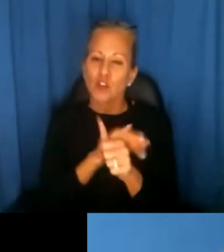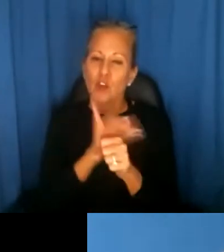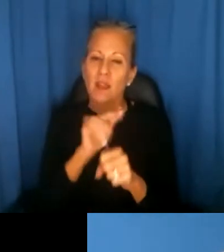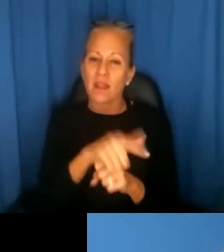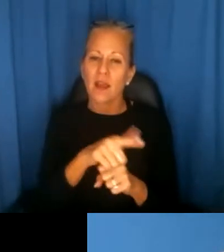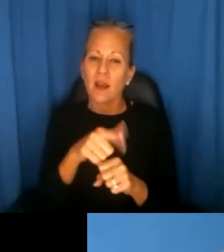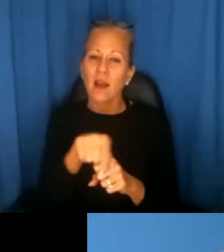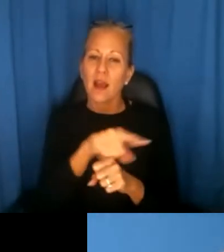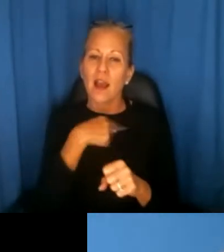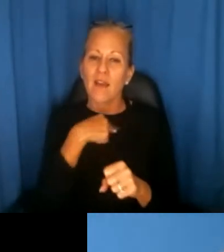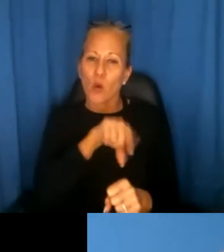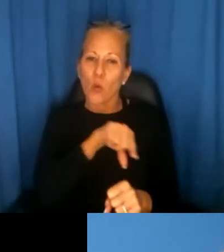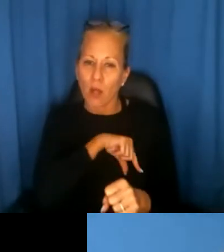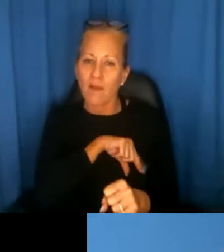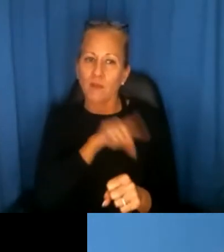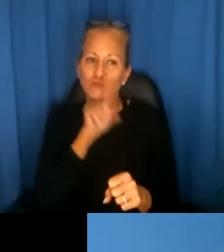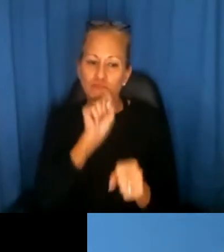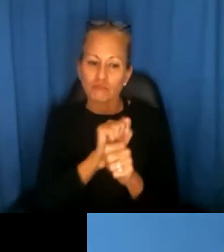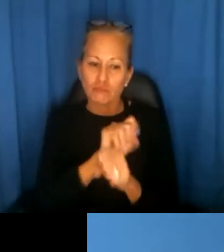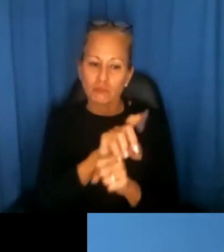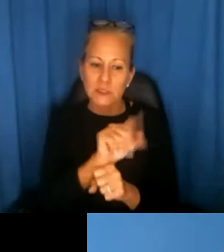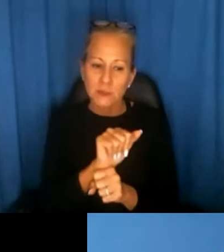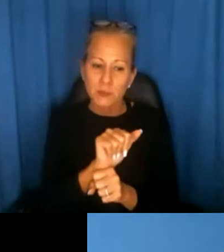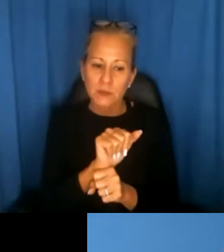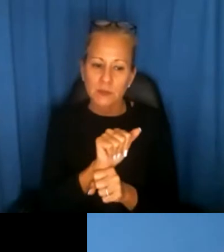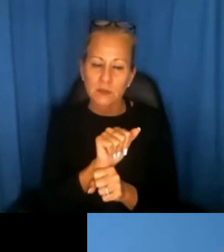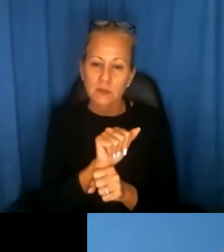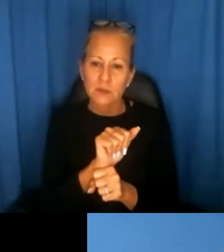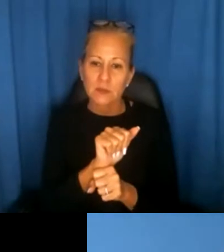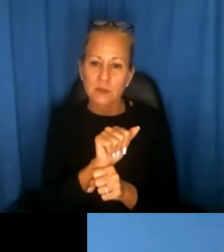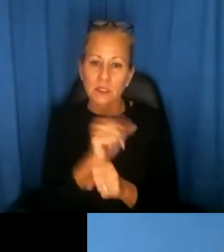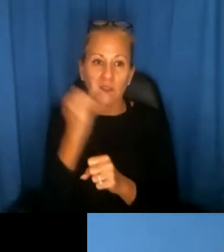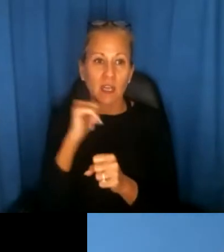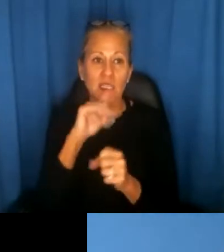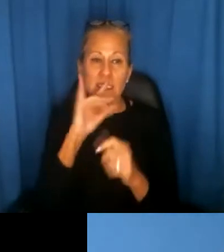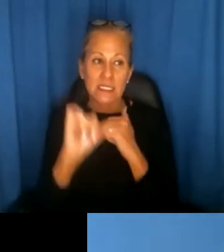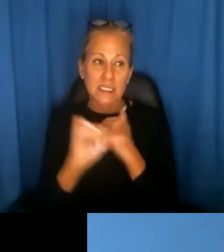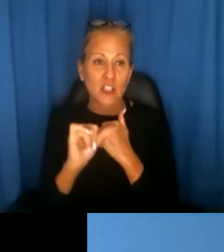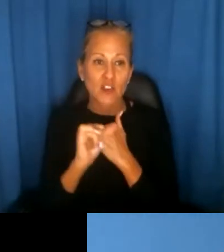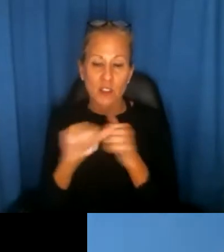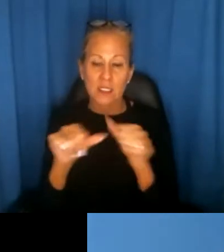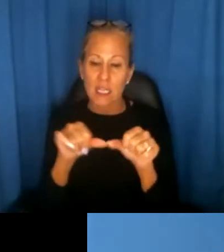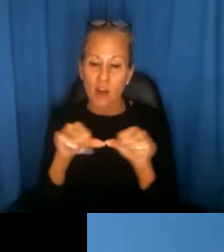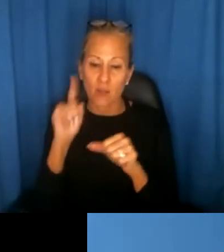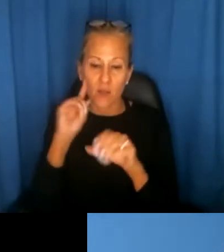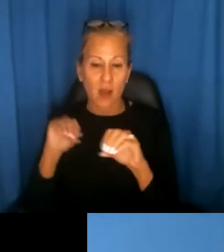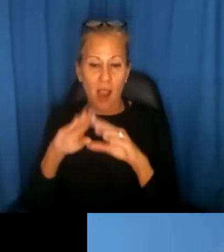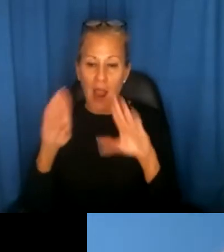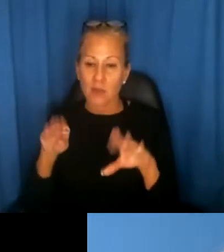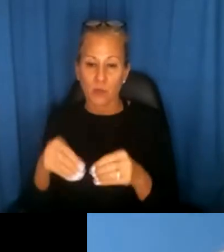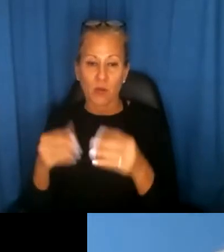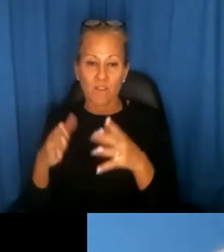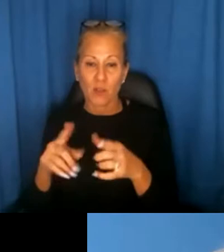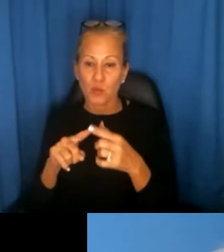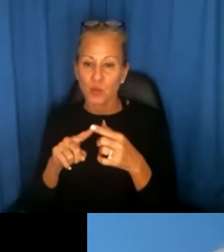have a qualifying disability. Other than that, it's a dangerous area for housing providers to get into